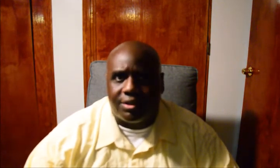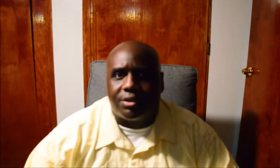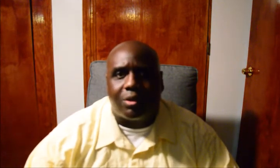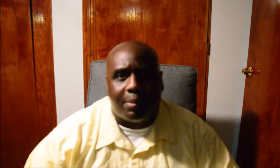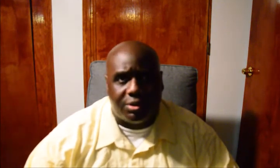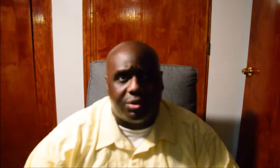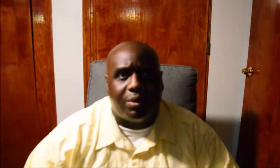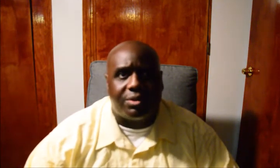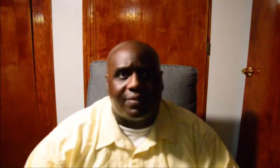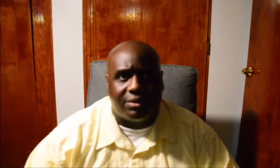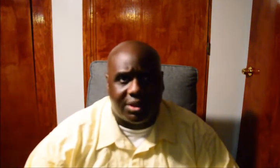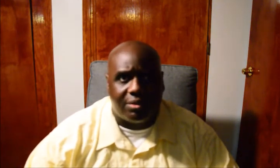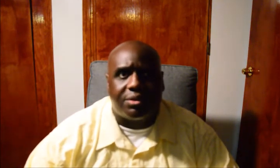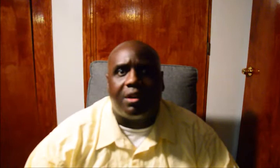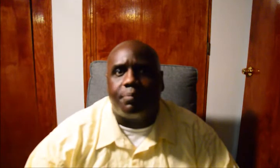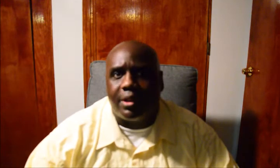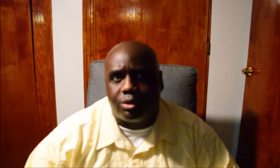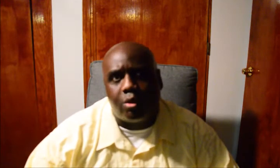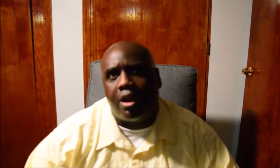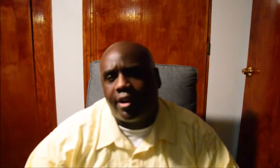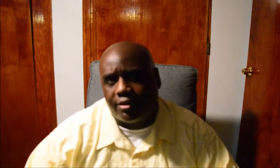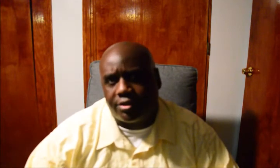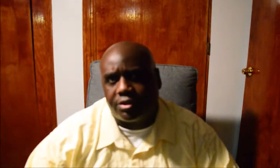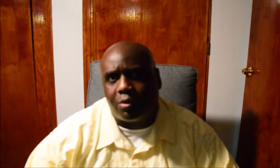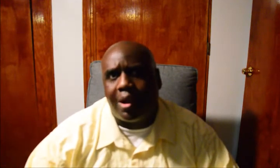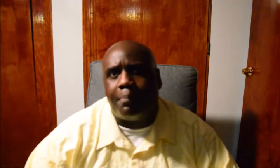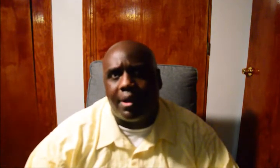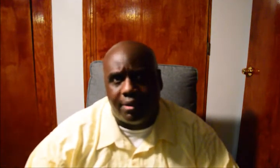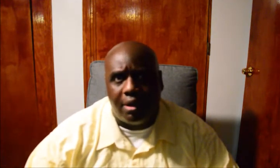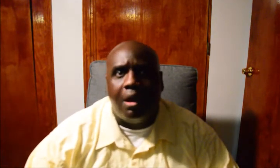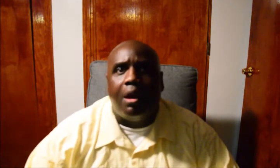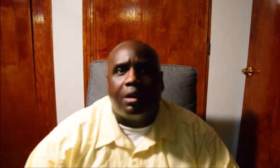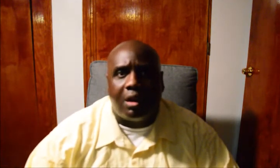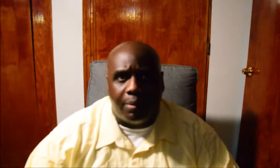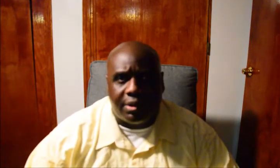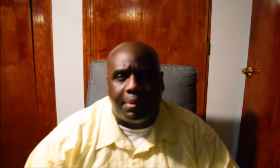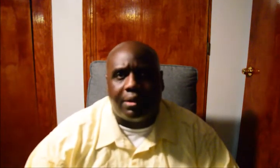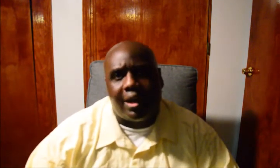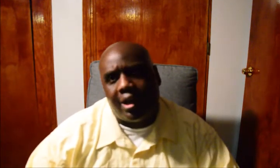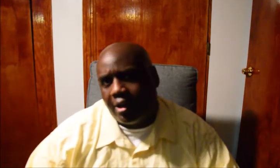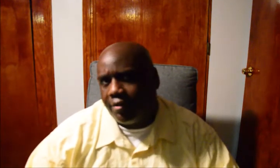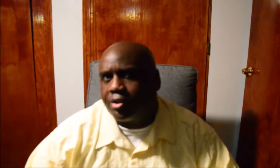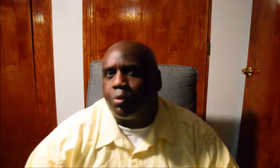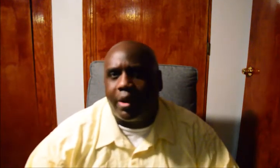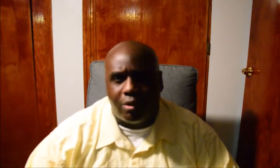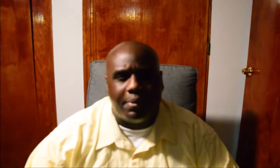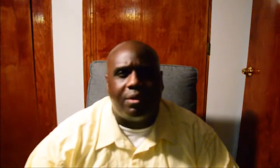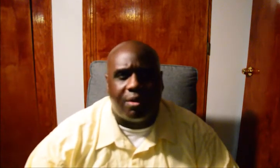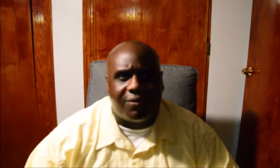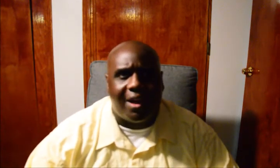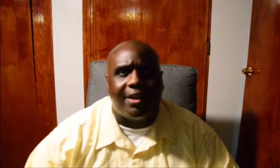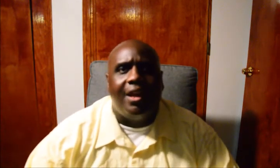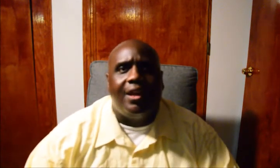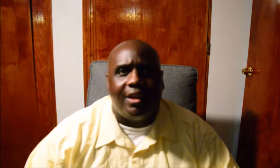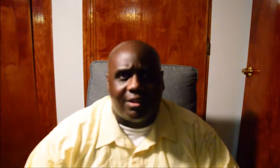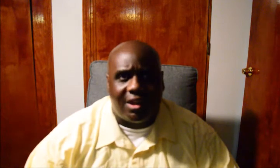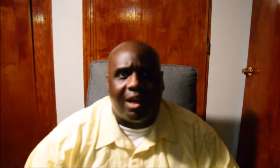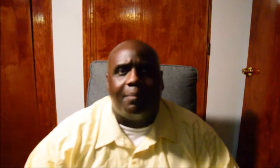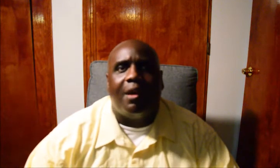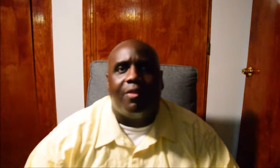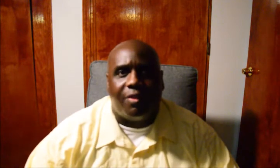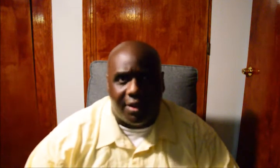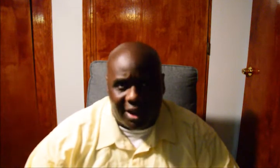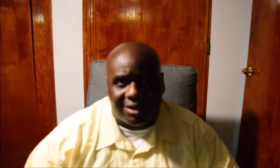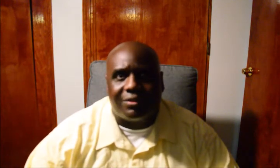yet a subscriber to Roosevelt Sounds Off, please go down and hit the subscribe button, along with the bell icon, this way you'll be notified any